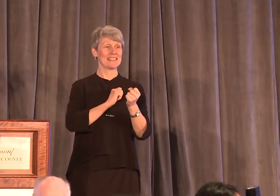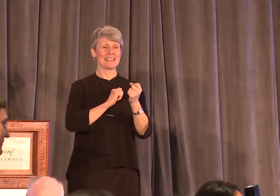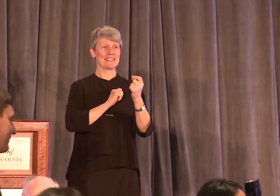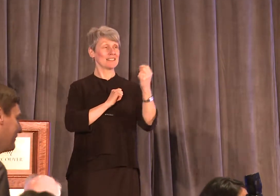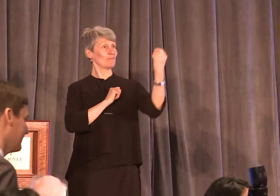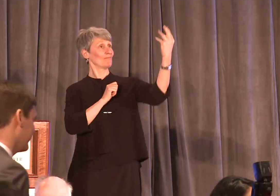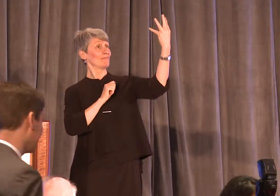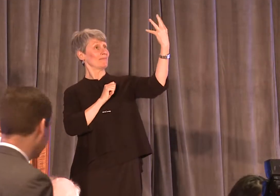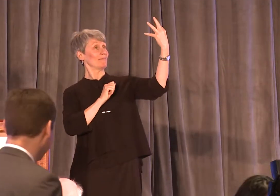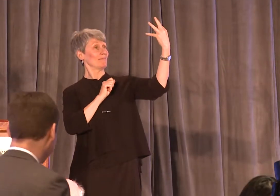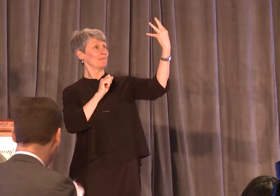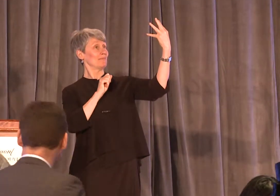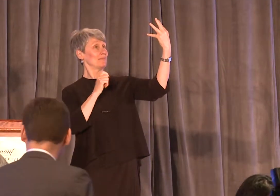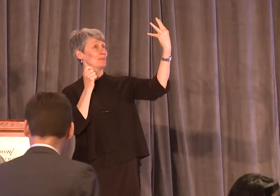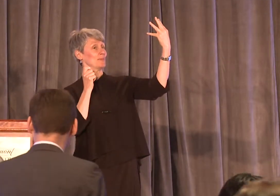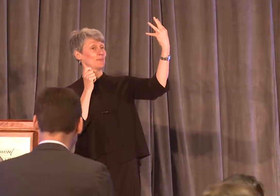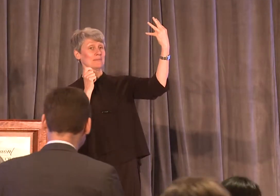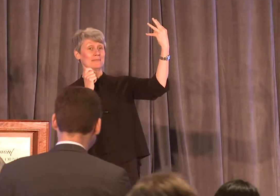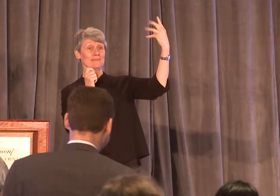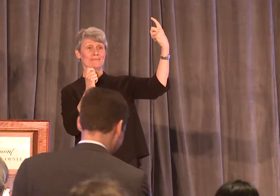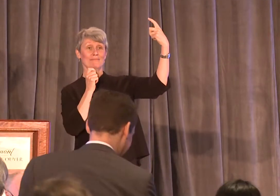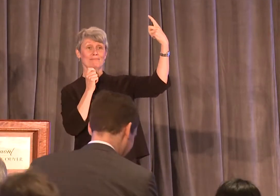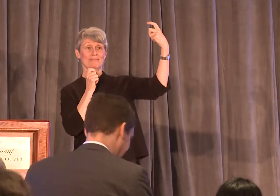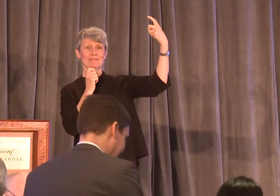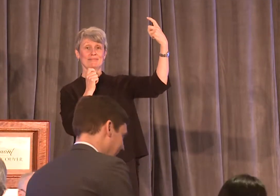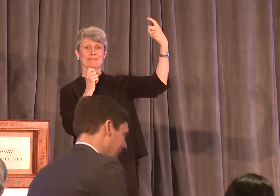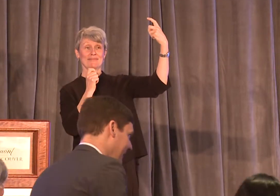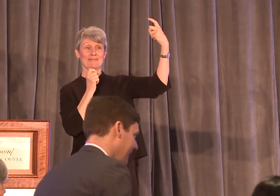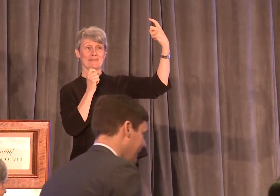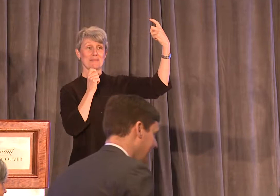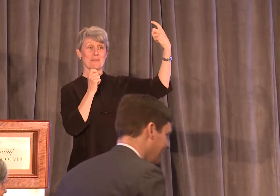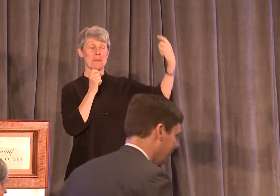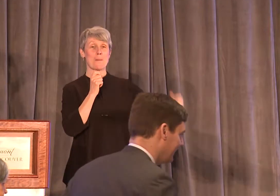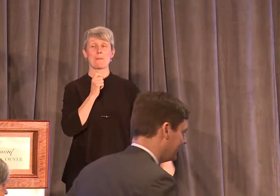one, two, three, yeah.